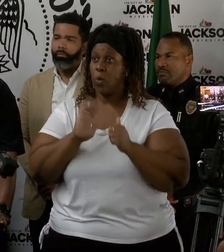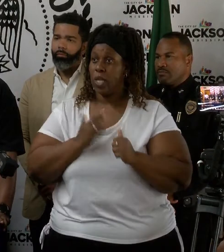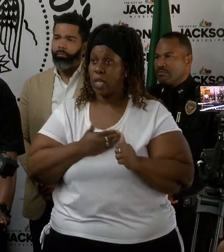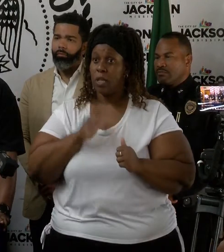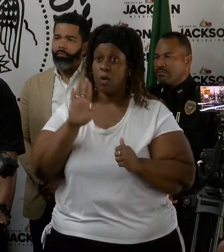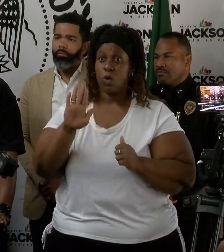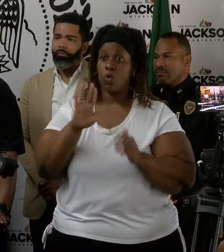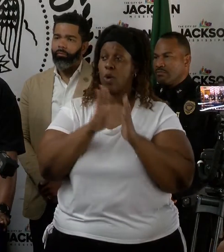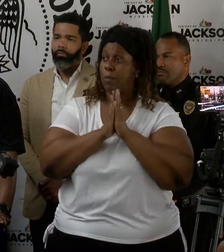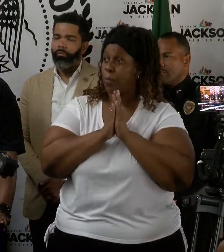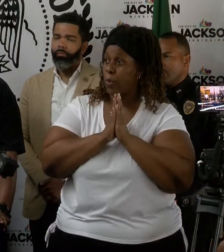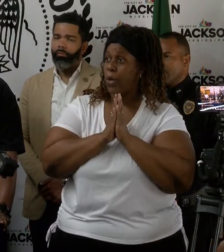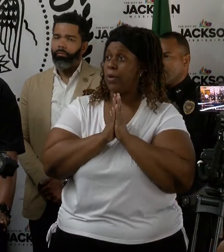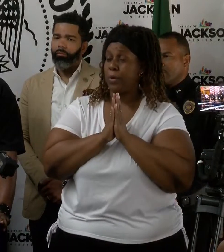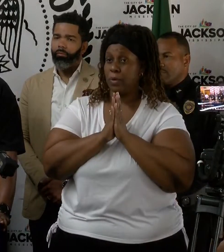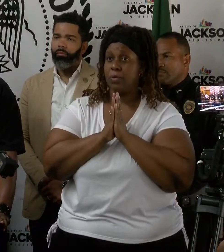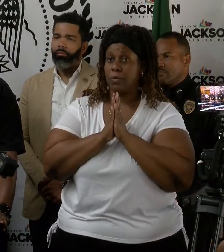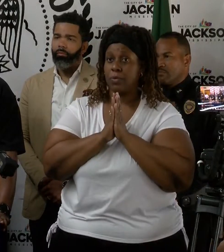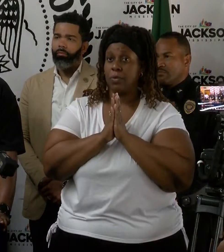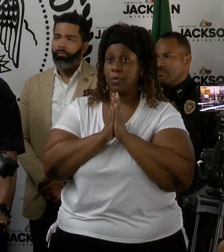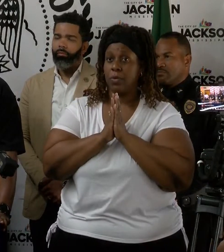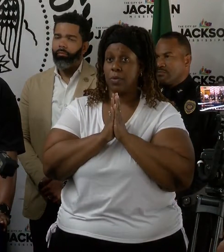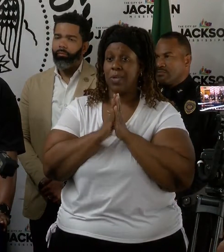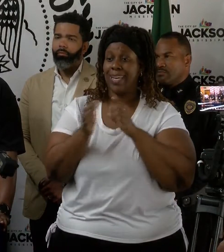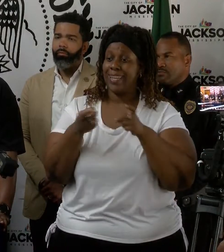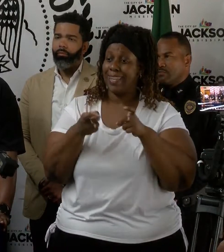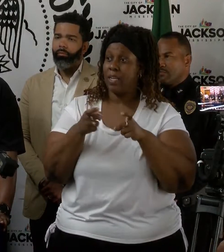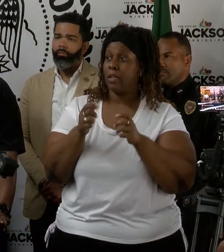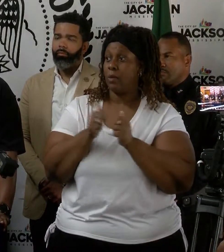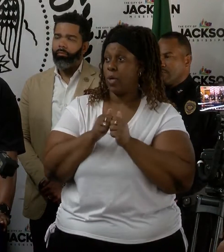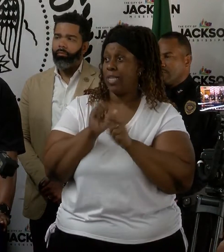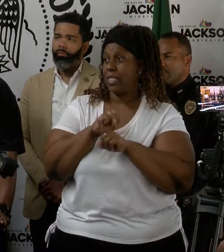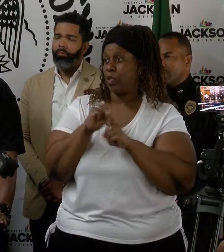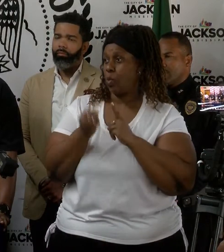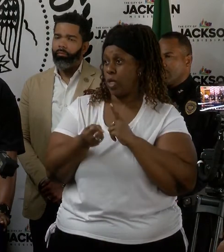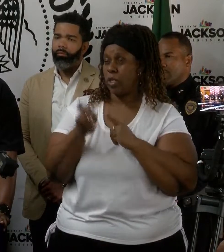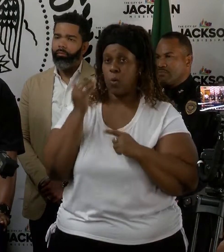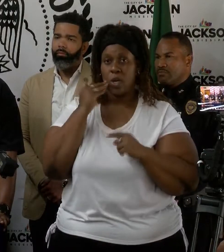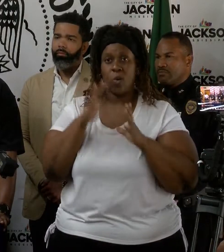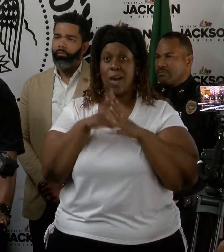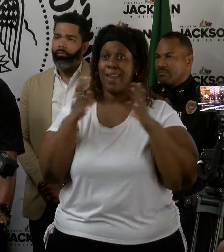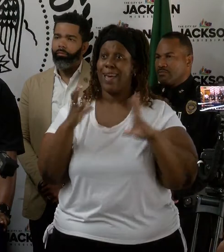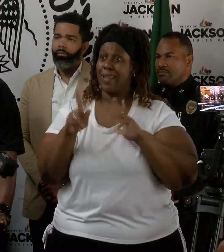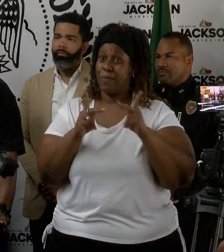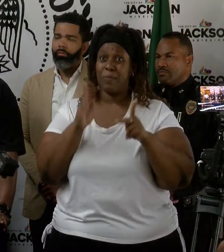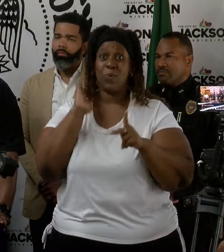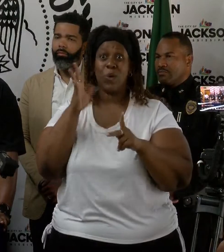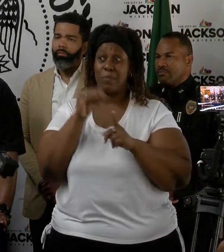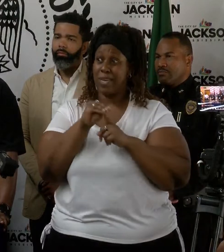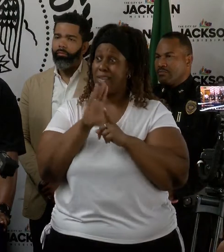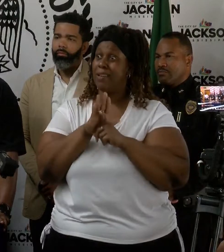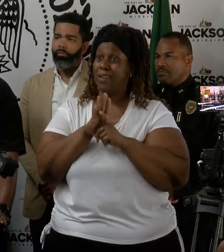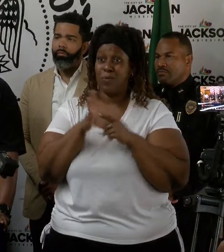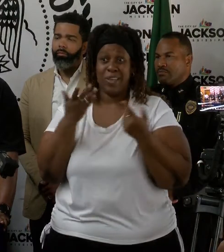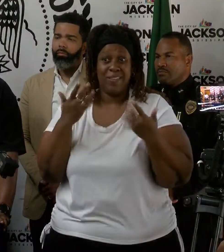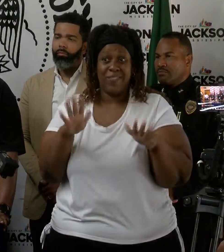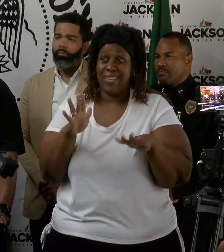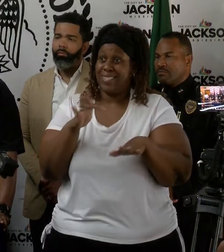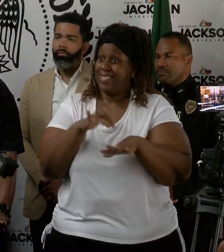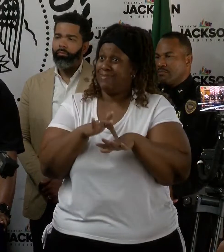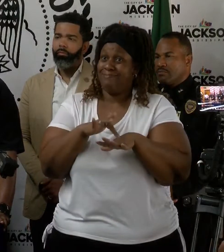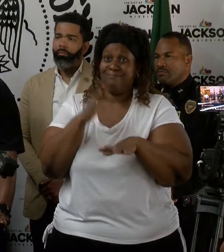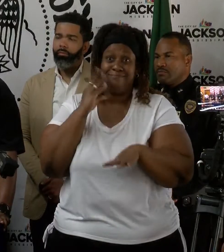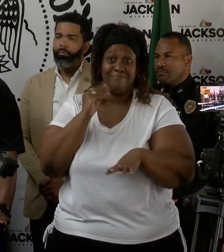prayers, in dealing with this event. We know a lot of people are going to be impacted. We've worked these types of events